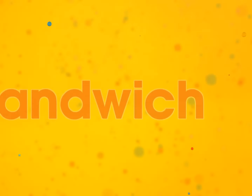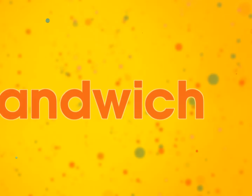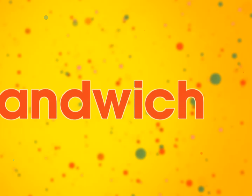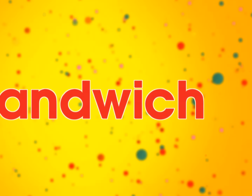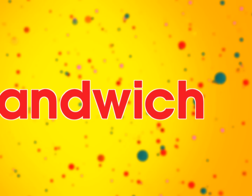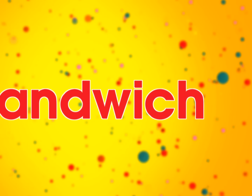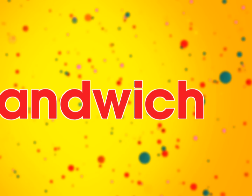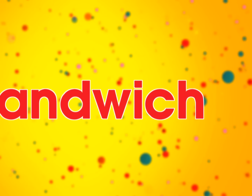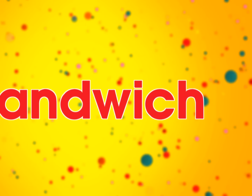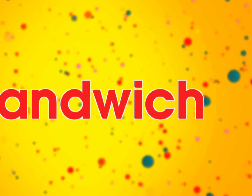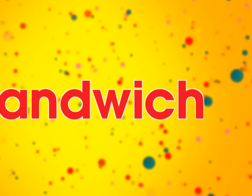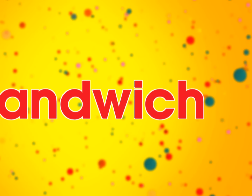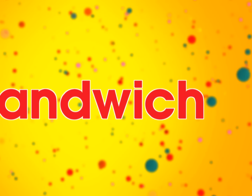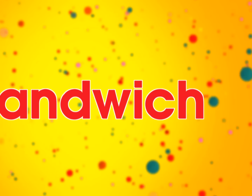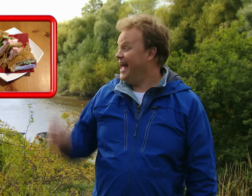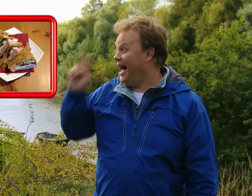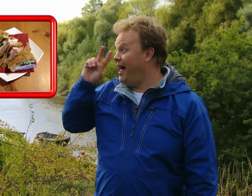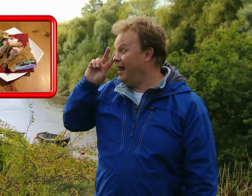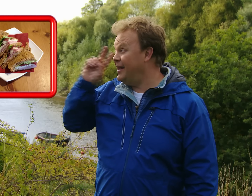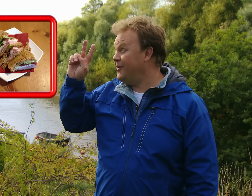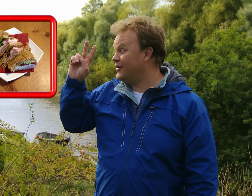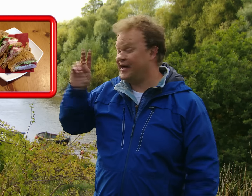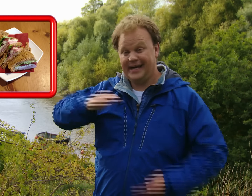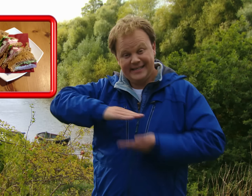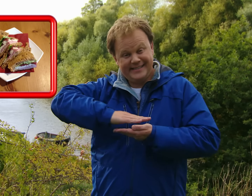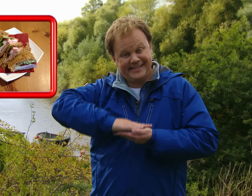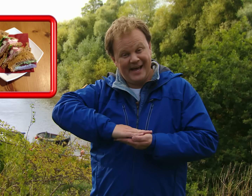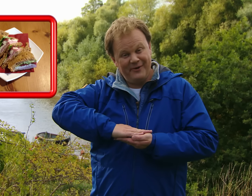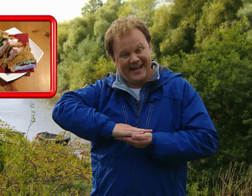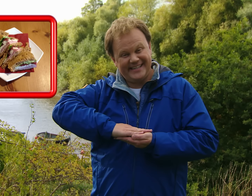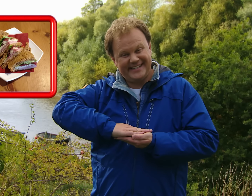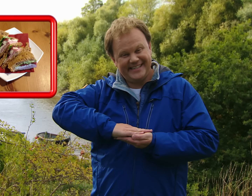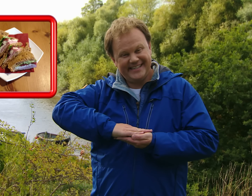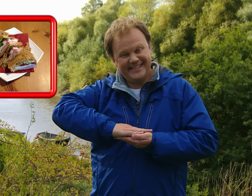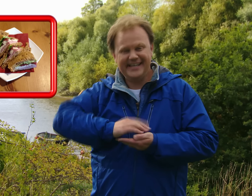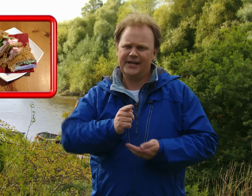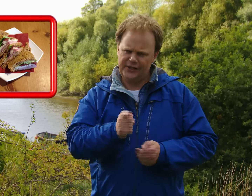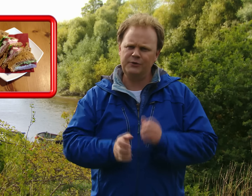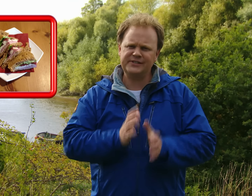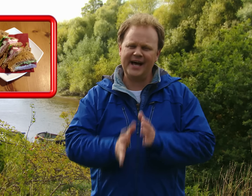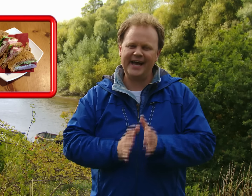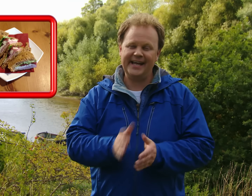Sandwich! Ah look! Sandwich! You sign!